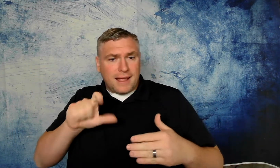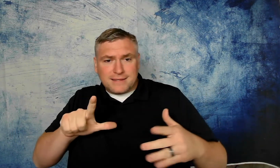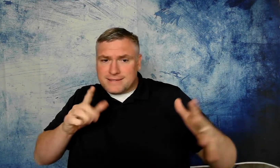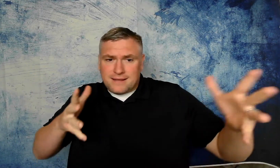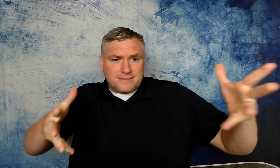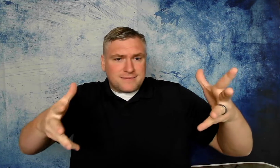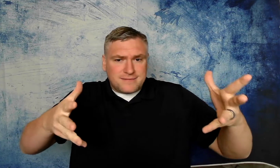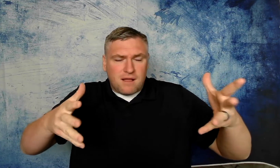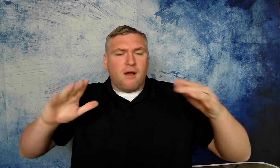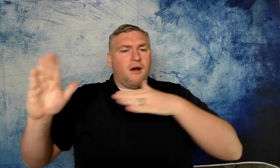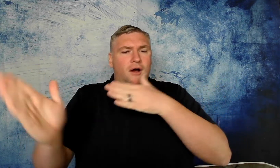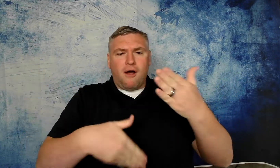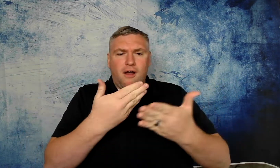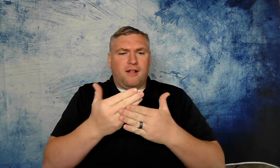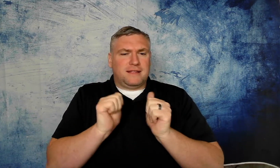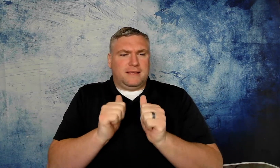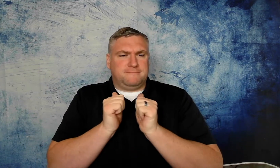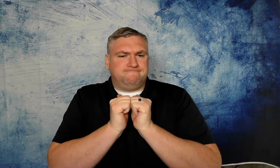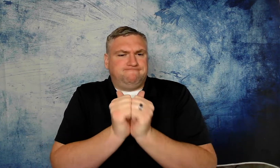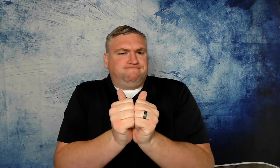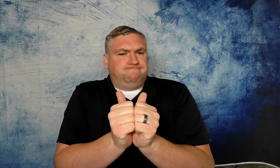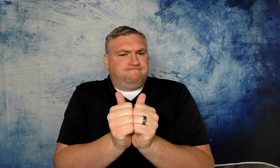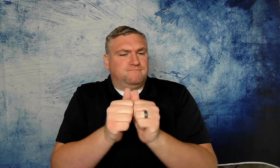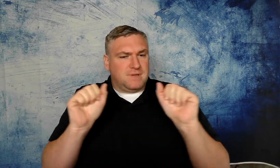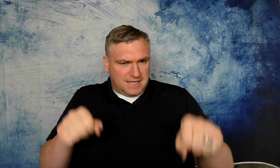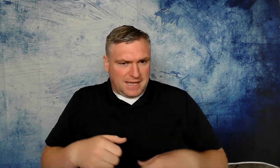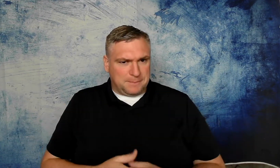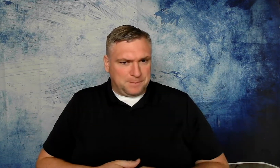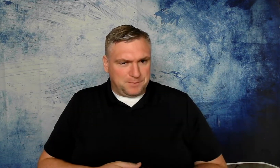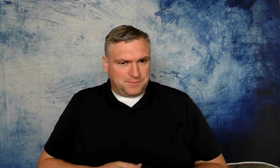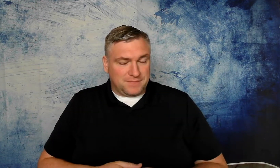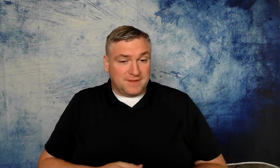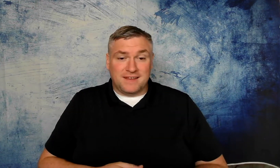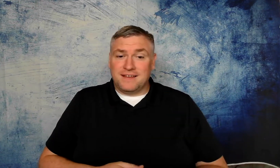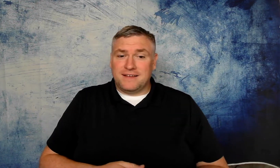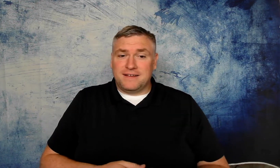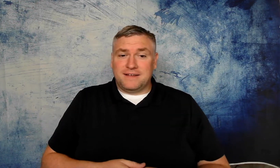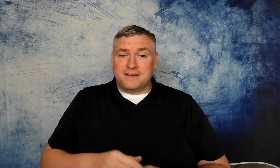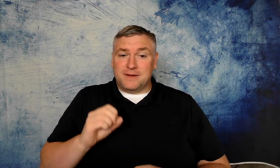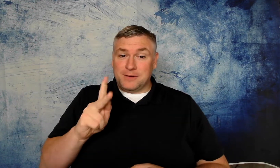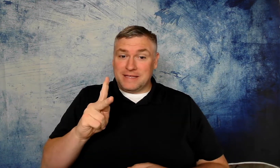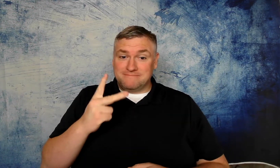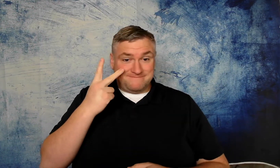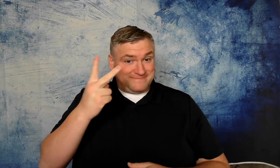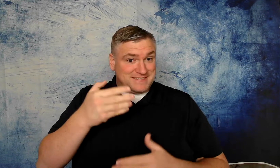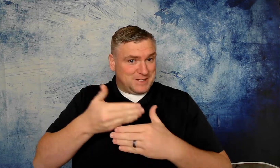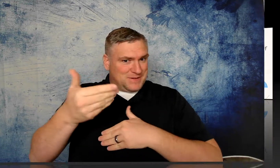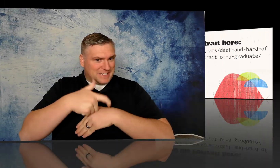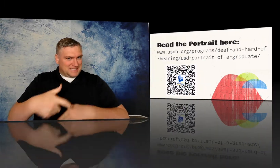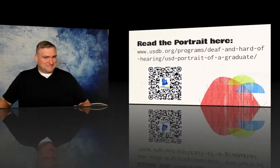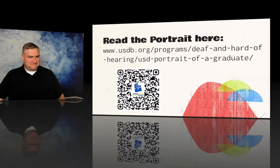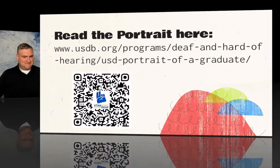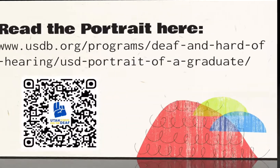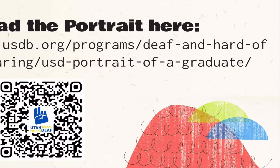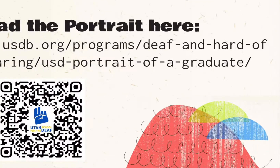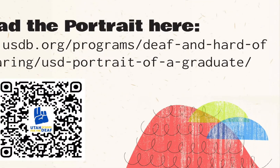LSL or ASL we all can do this together okay I'll see you next time